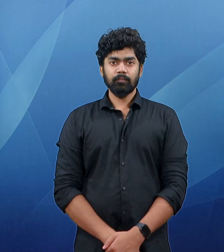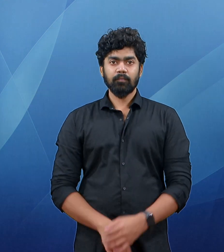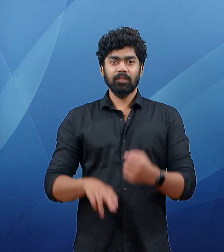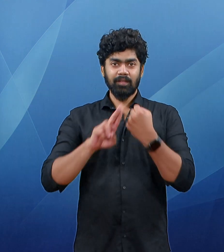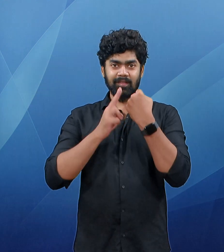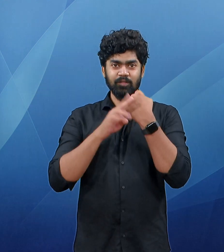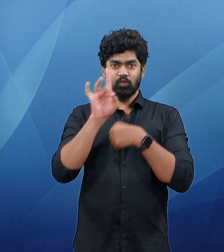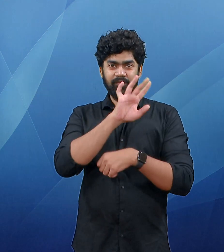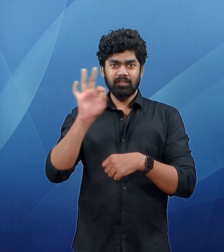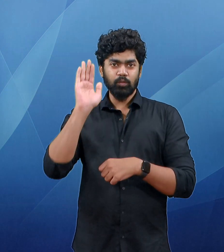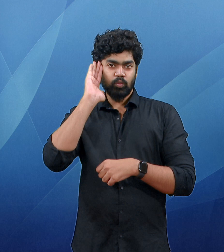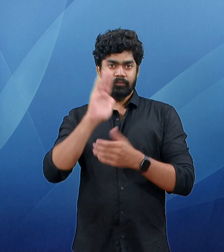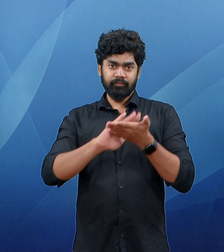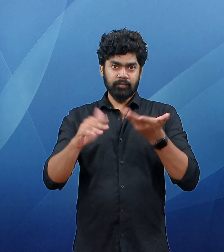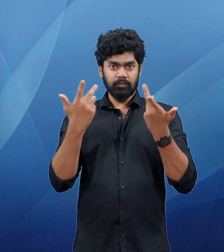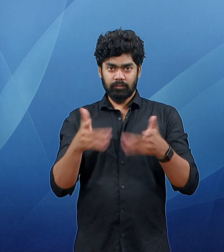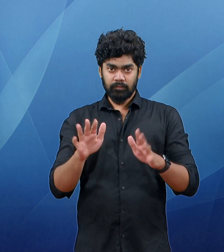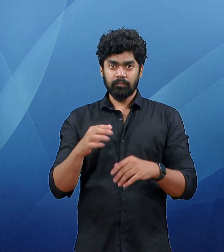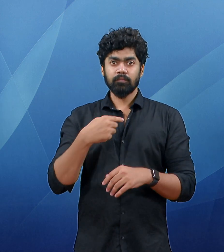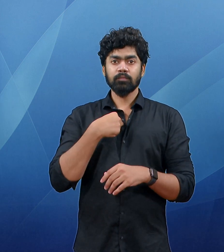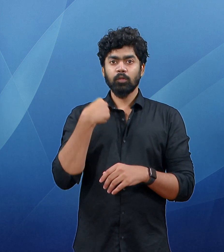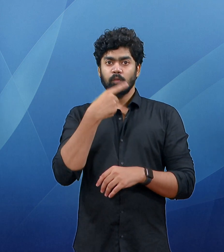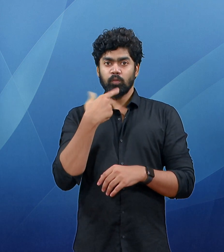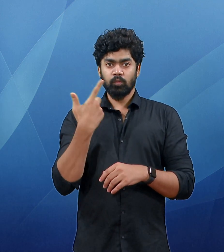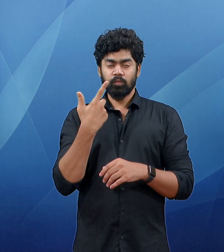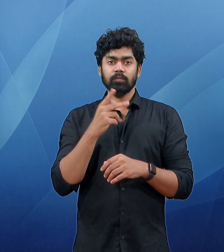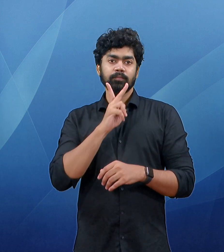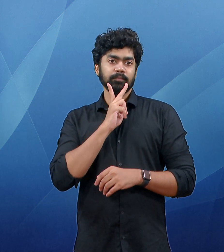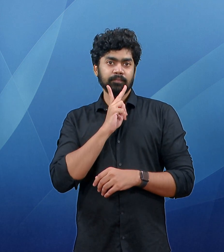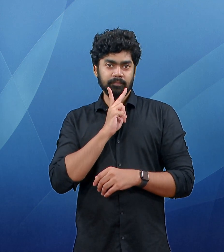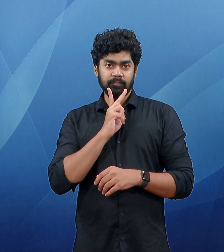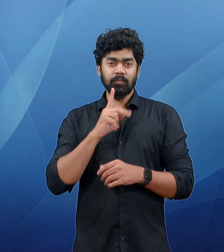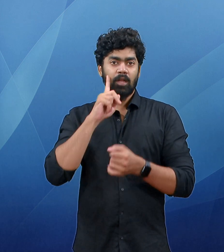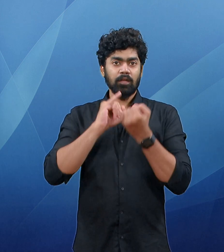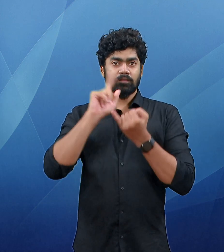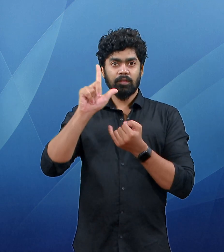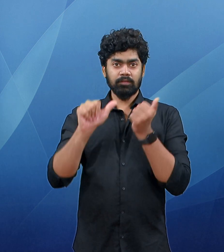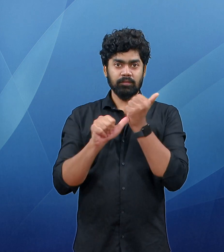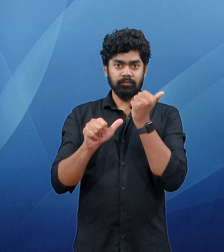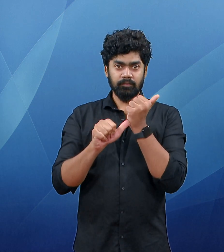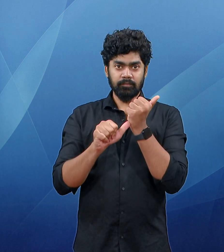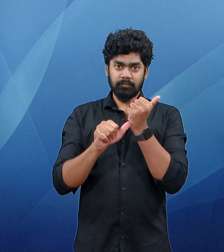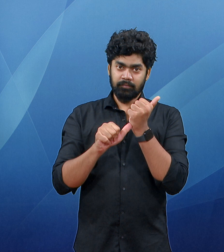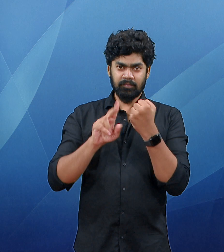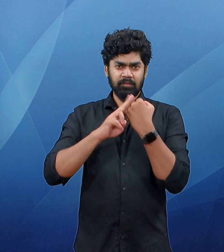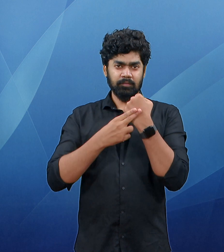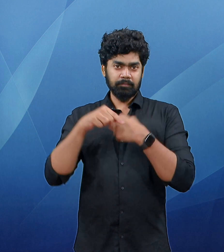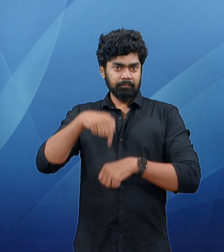With this news, we come to the end of Niche News Weekly broadcast. I am Adita Kumar, Assistant ISL T-shirt, Niche, signing